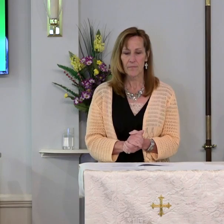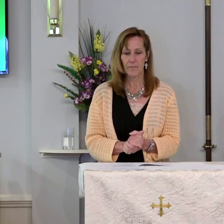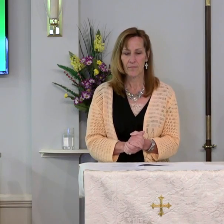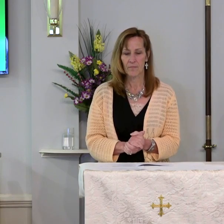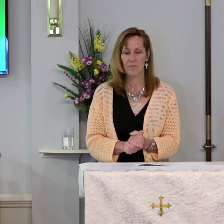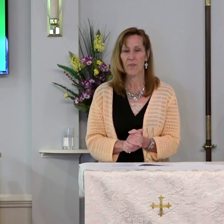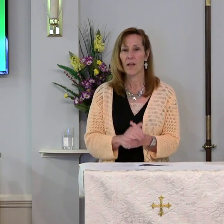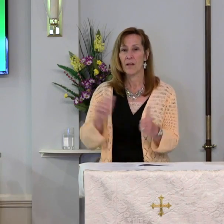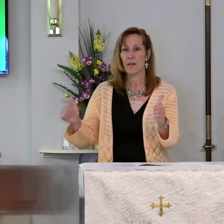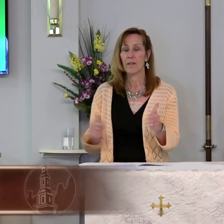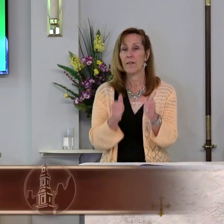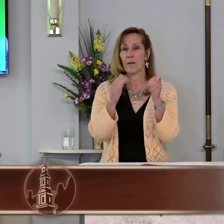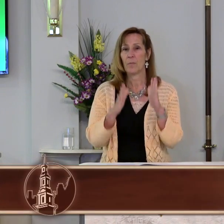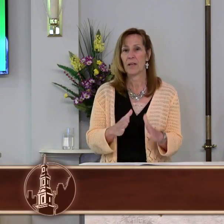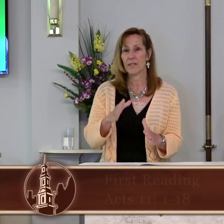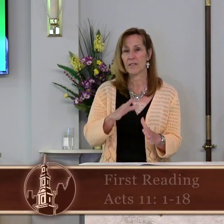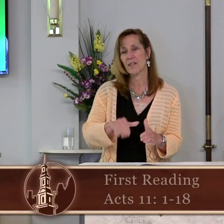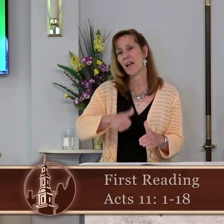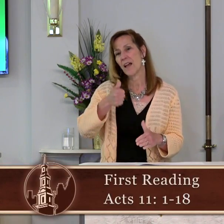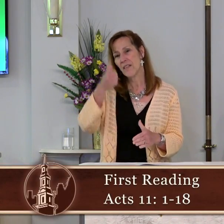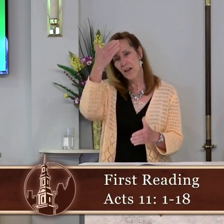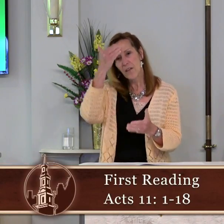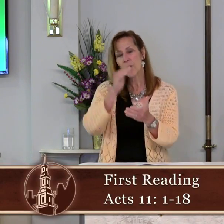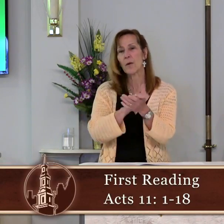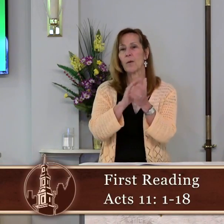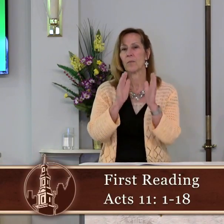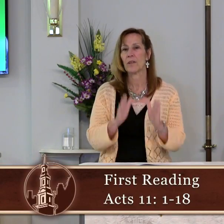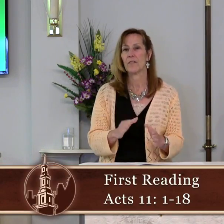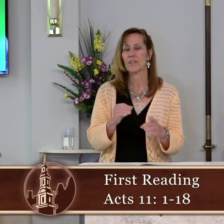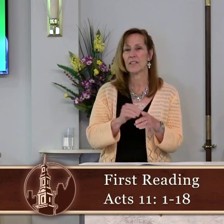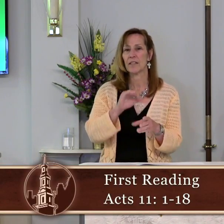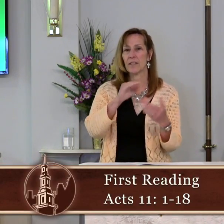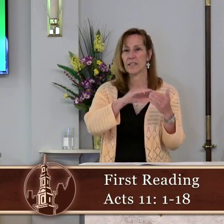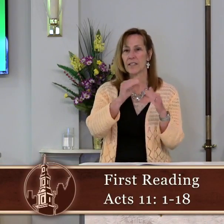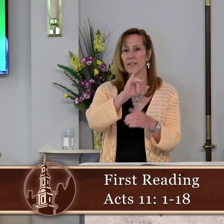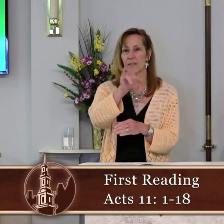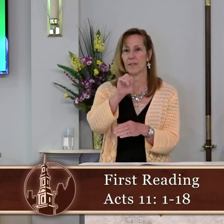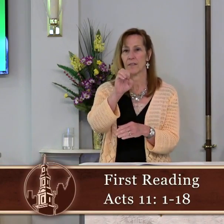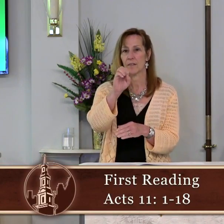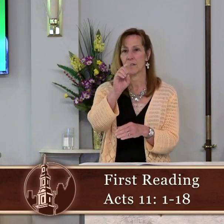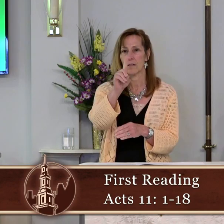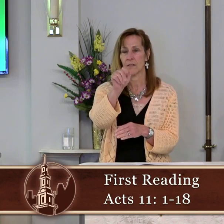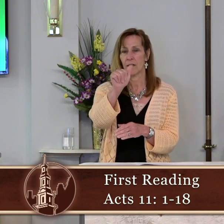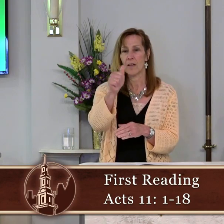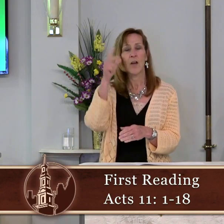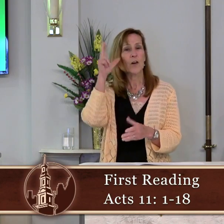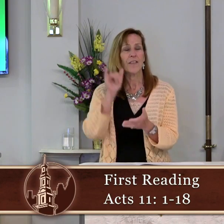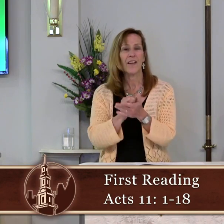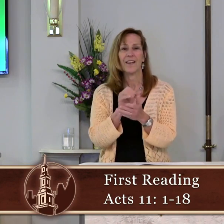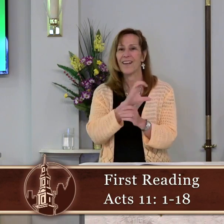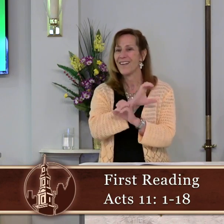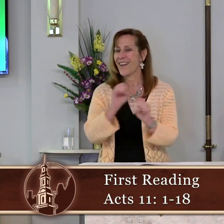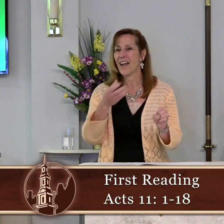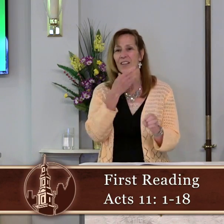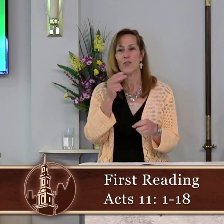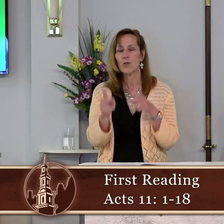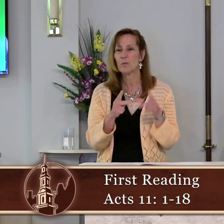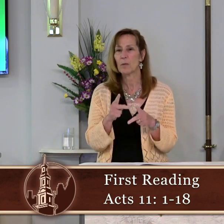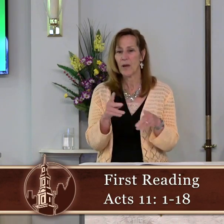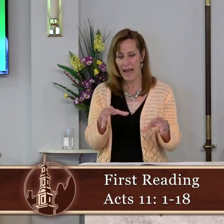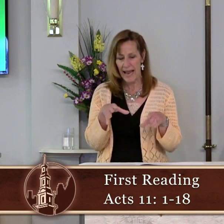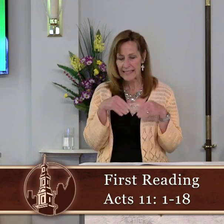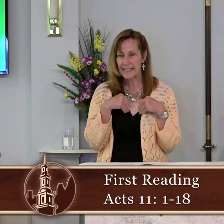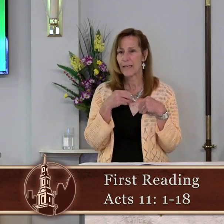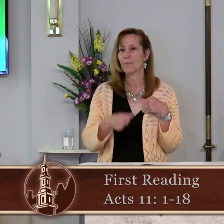The apostles and the other believers in Judea heard that non-Jewish people had